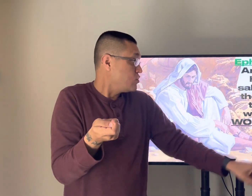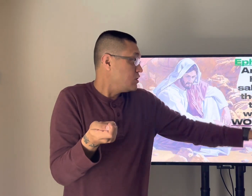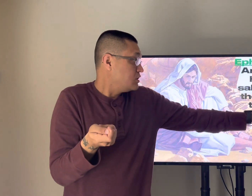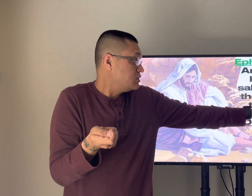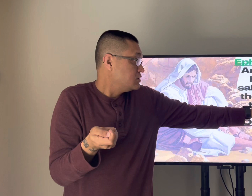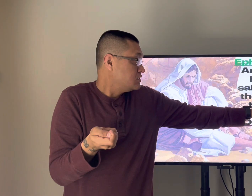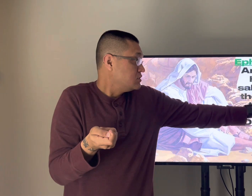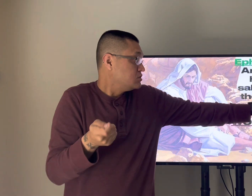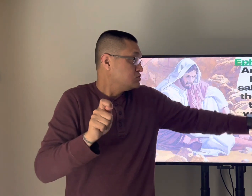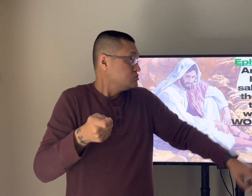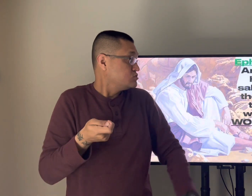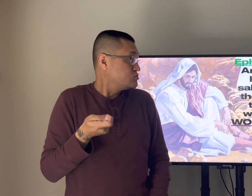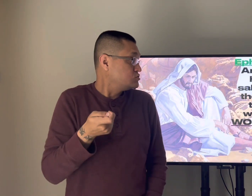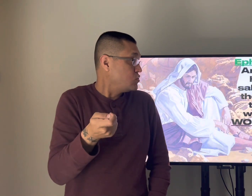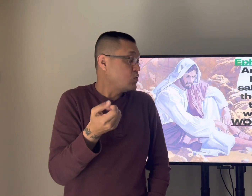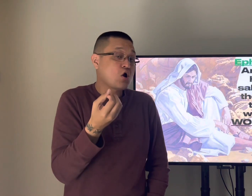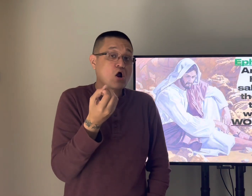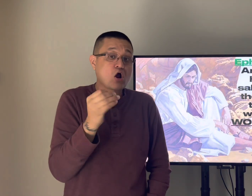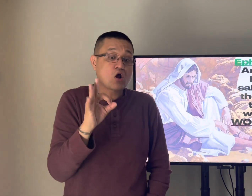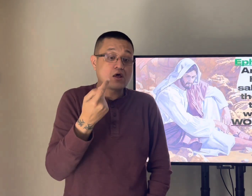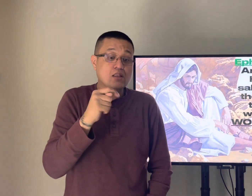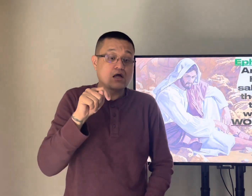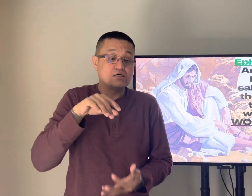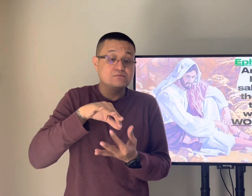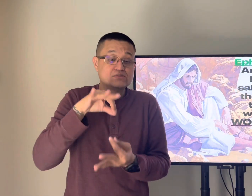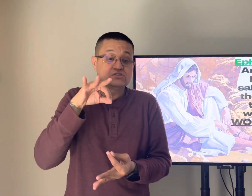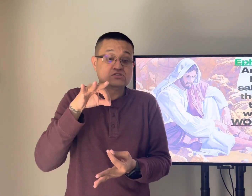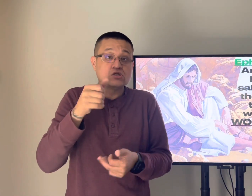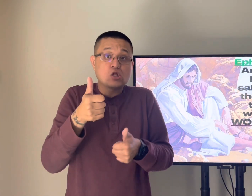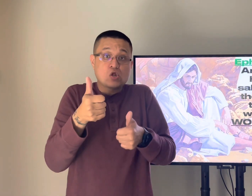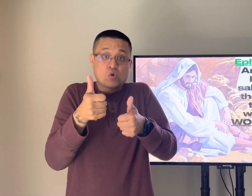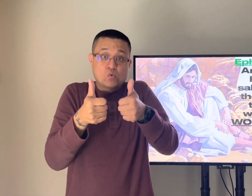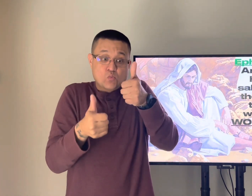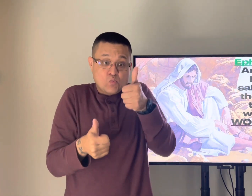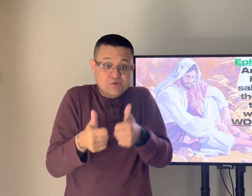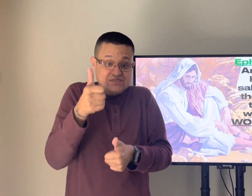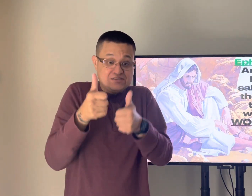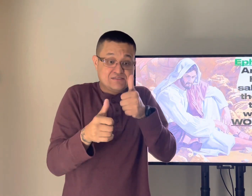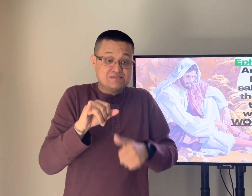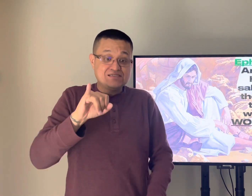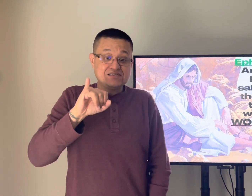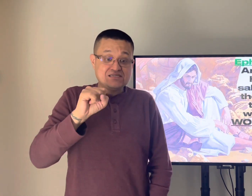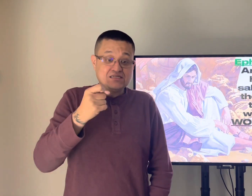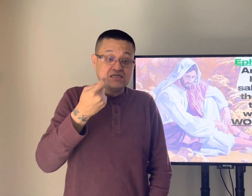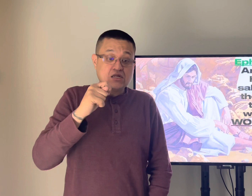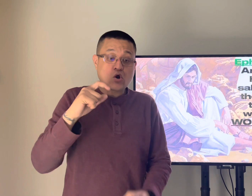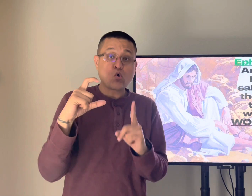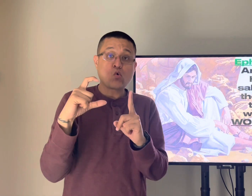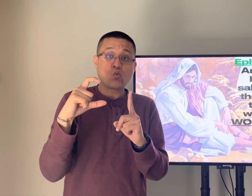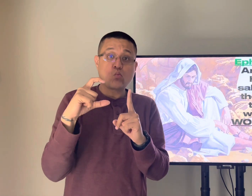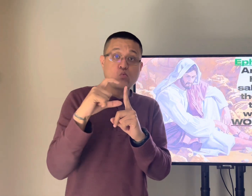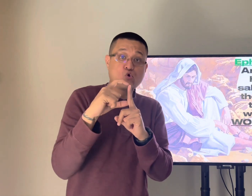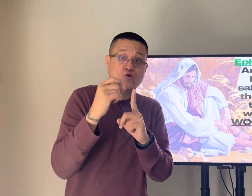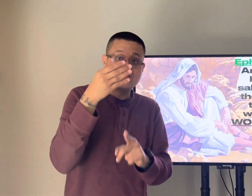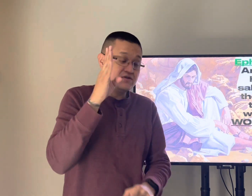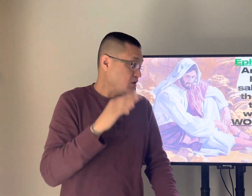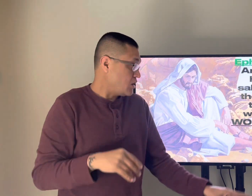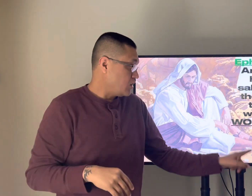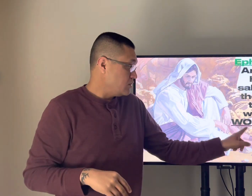and the sword of the spirit which is the word of